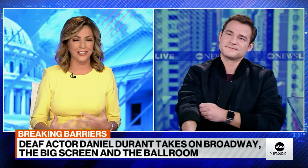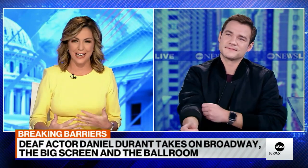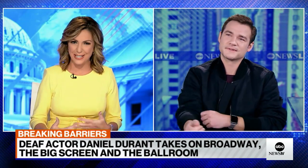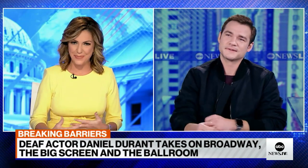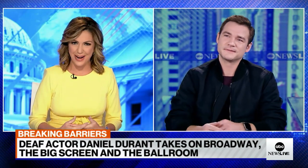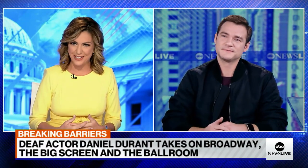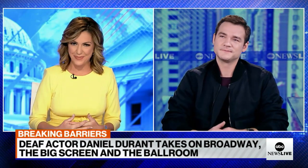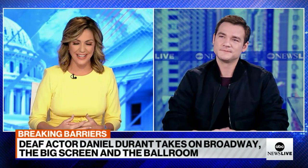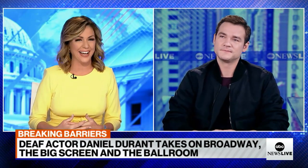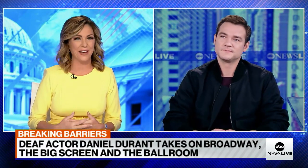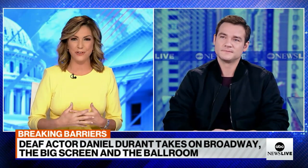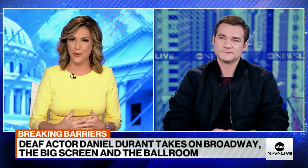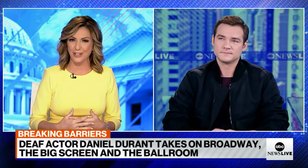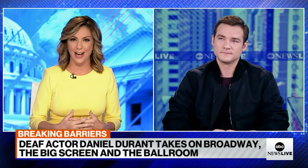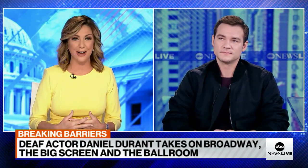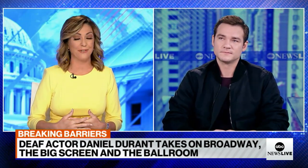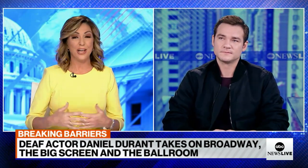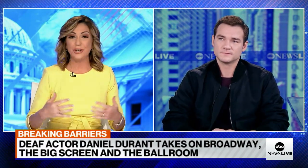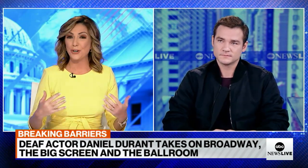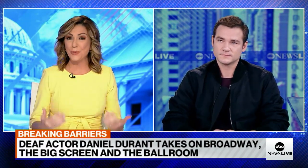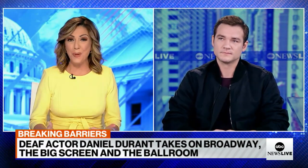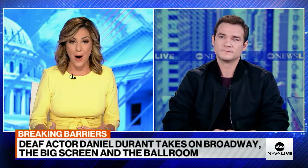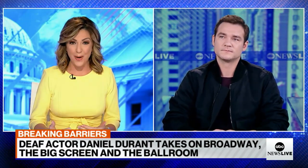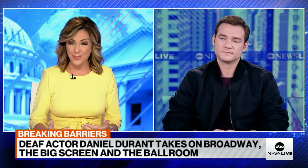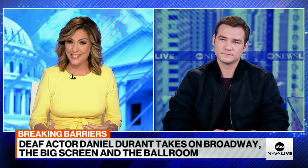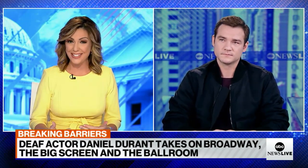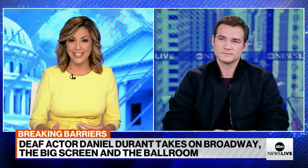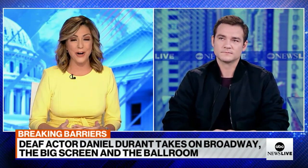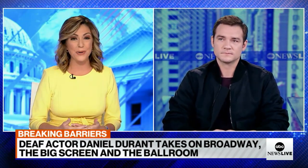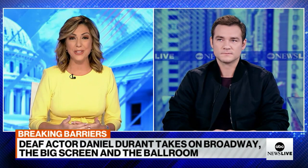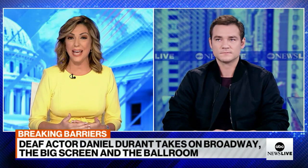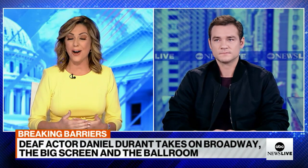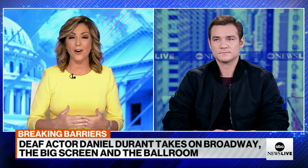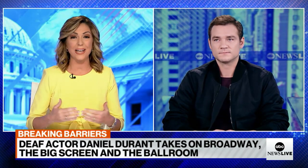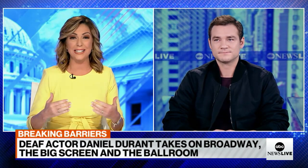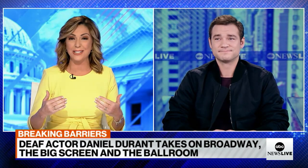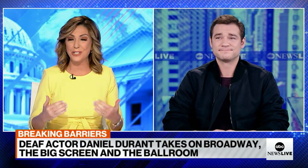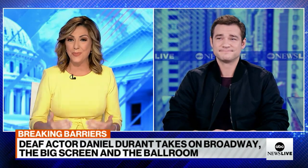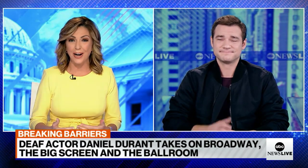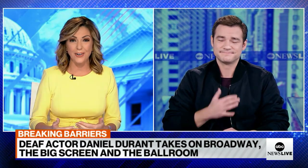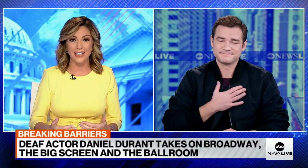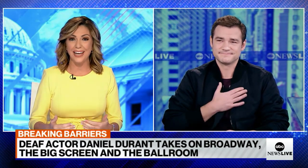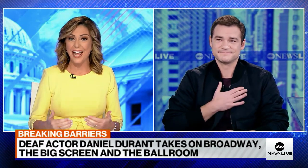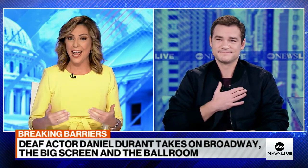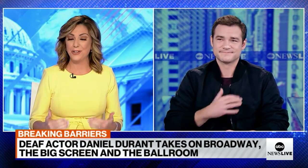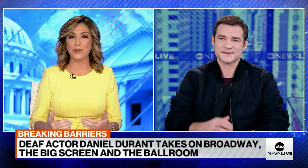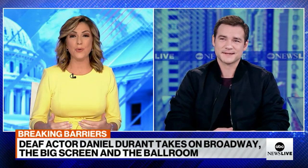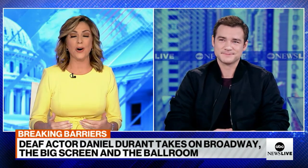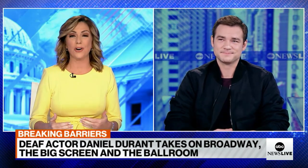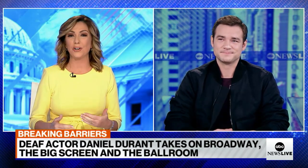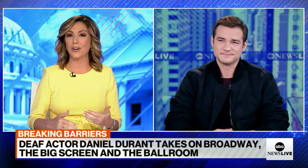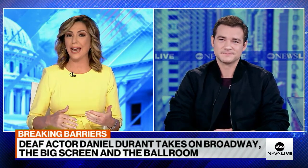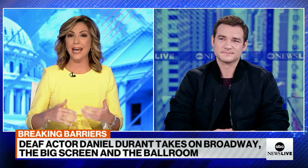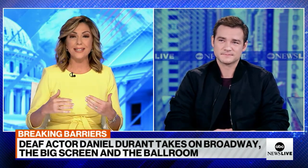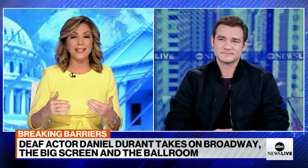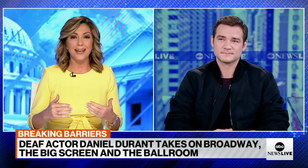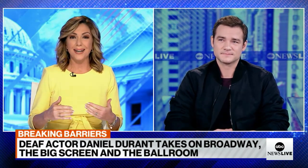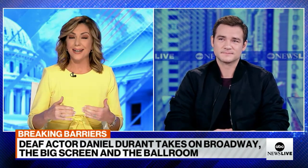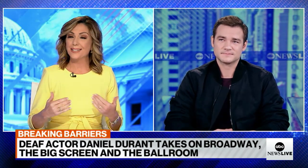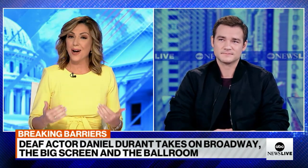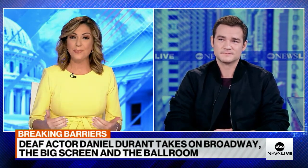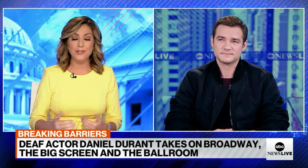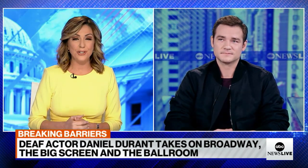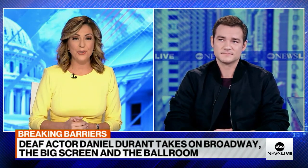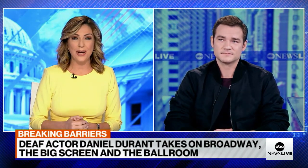is. clearly has impacted my life, your life, your moms. You know, they are as inspiring as you are. Your aunt